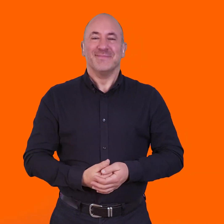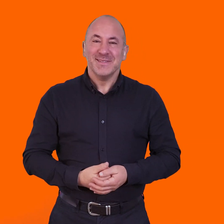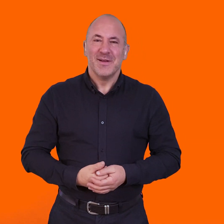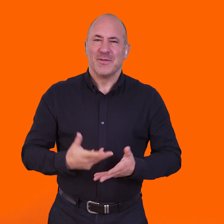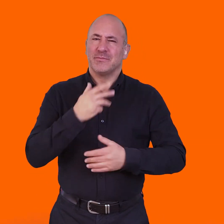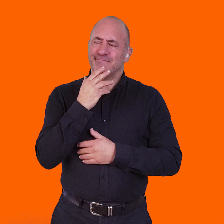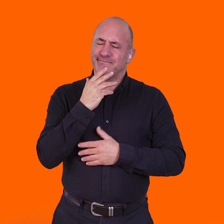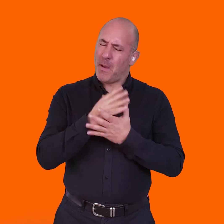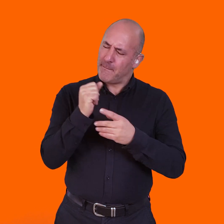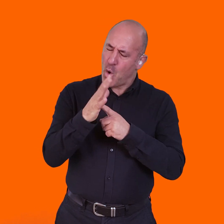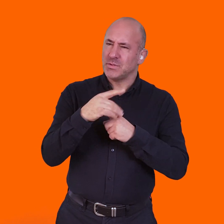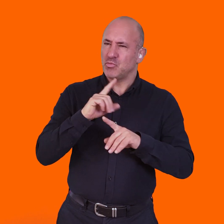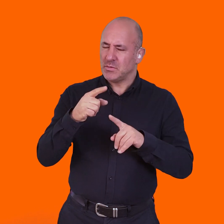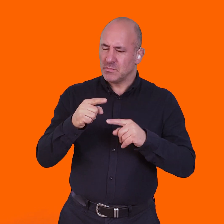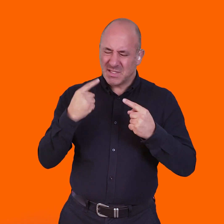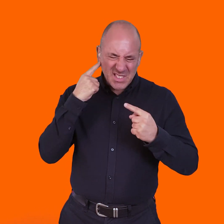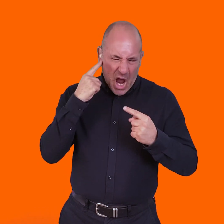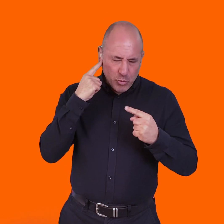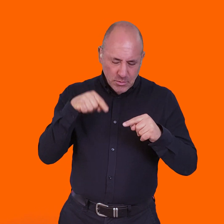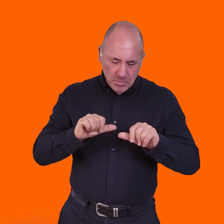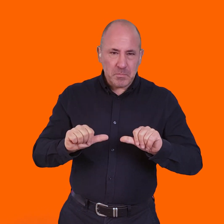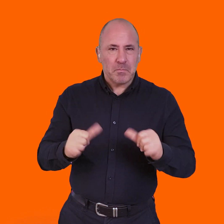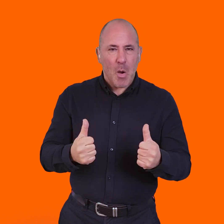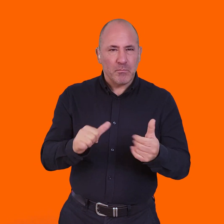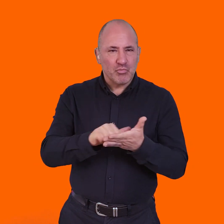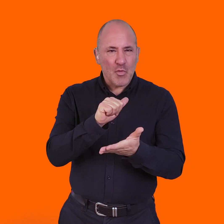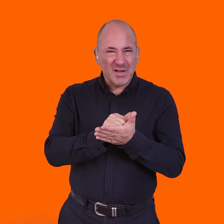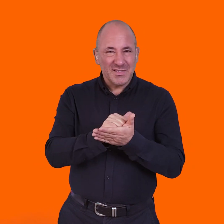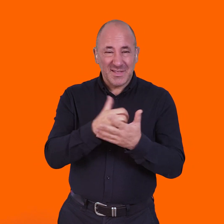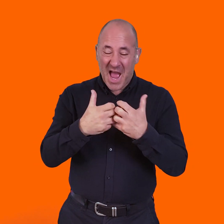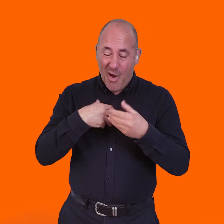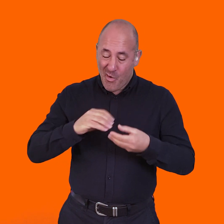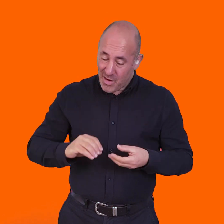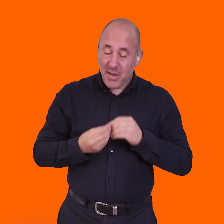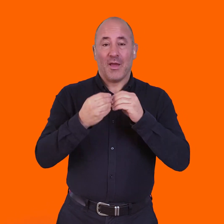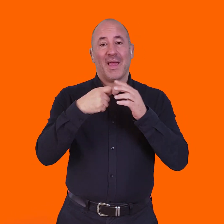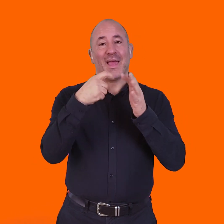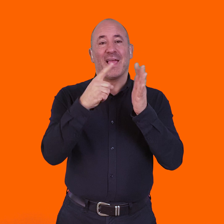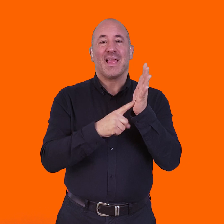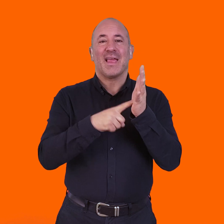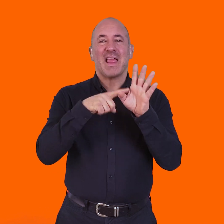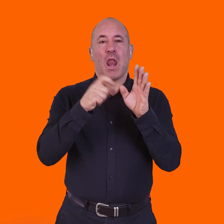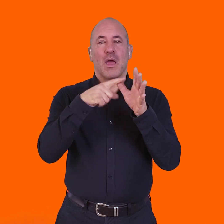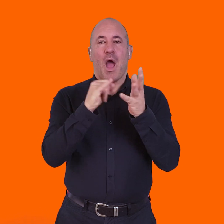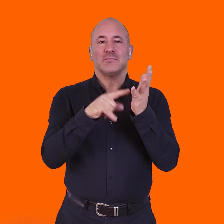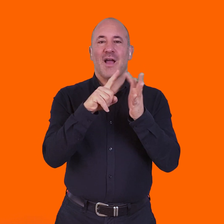And so, you know, it was important to me for it to sound good and right. So the Kellycaster was kind of born and I